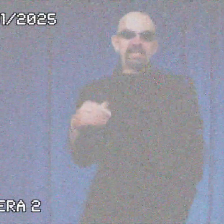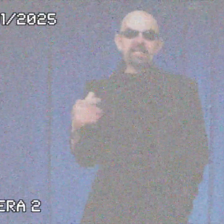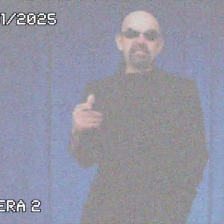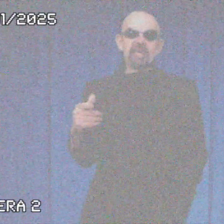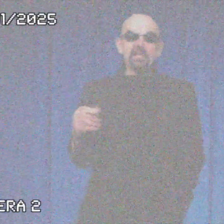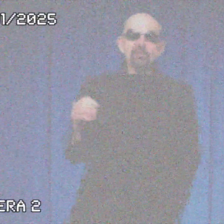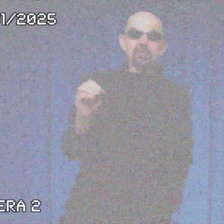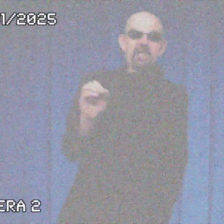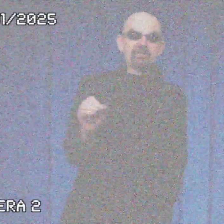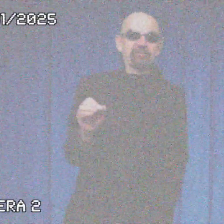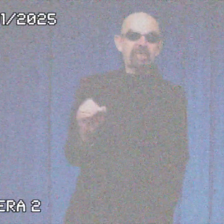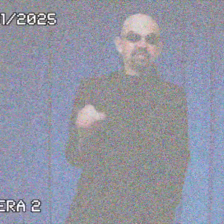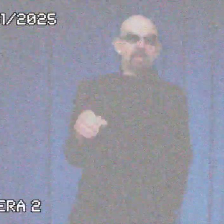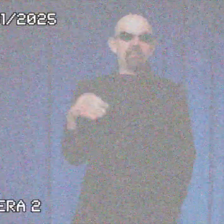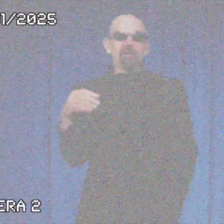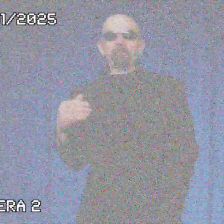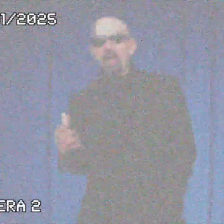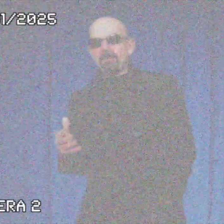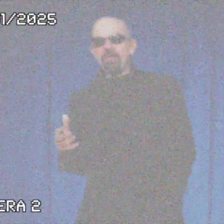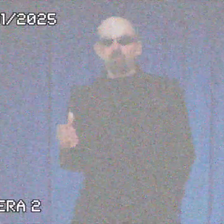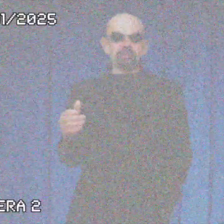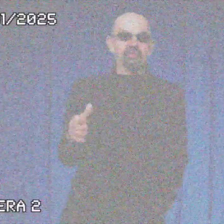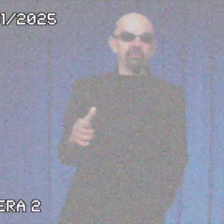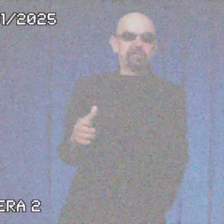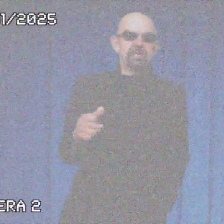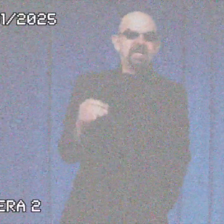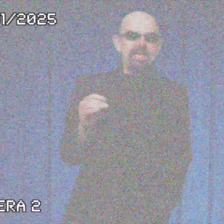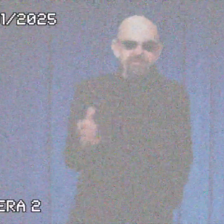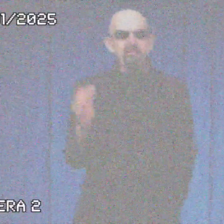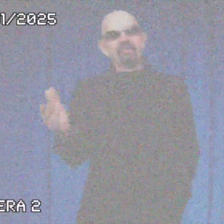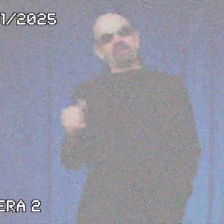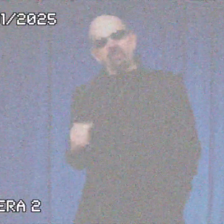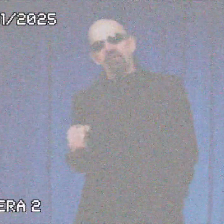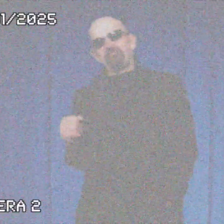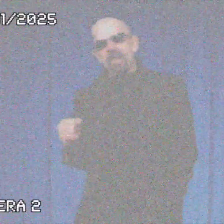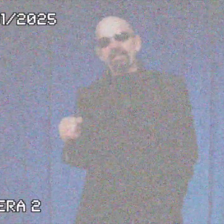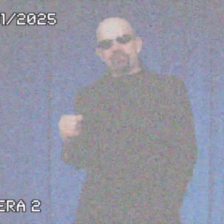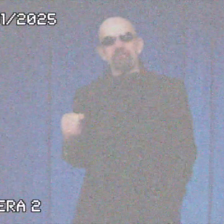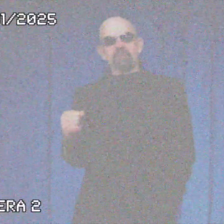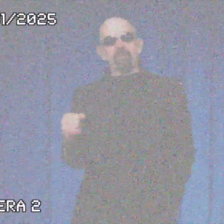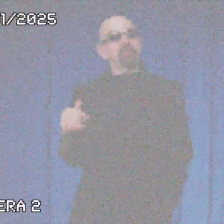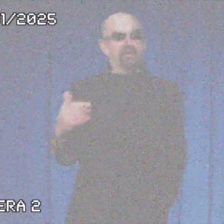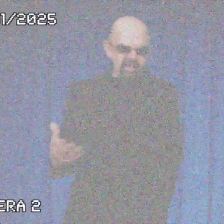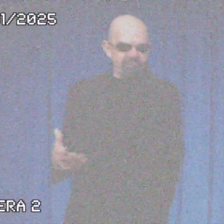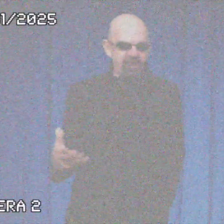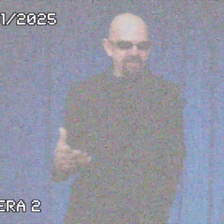Let's say you can hate the French, but not black people or Jews. Even when there's a lot of black Jewish people in France.